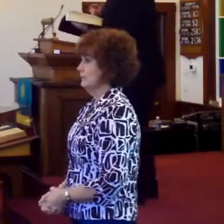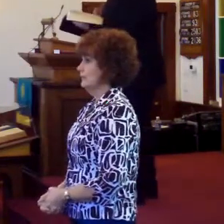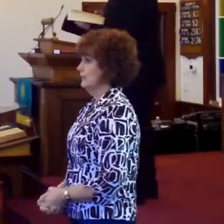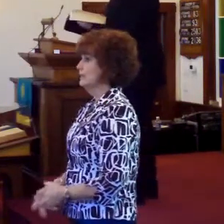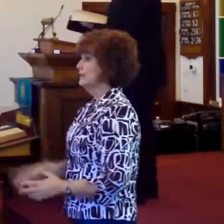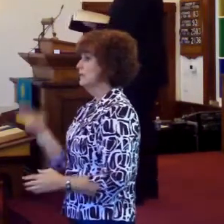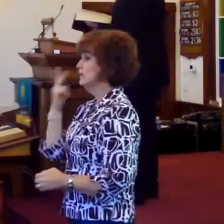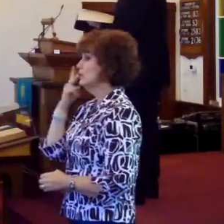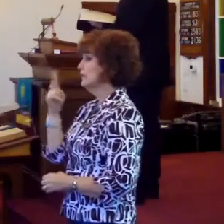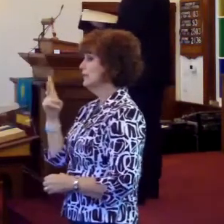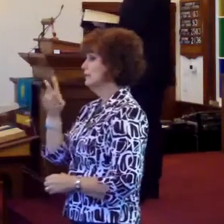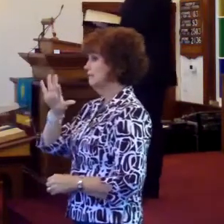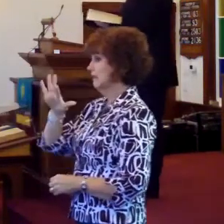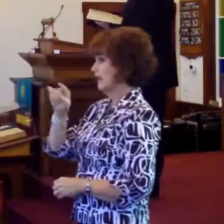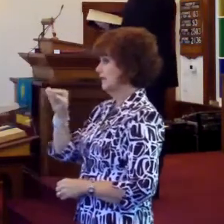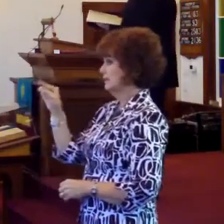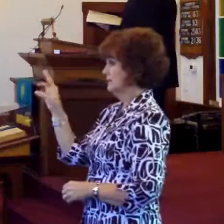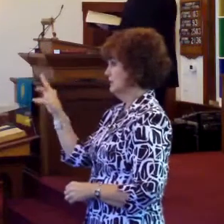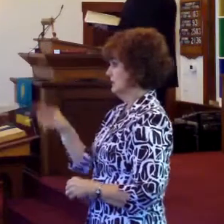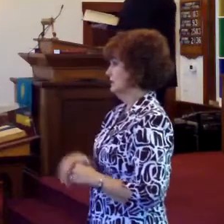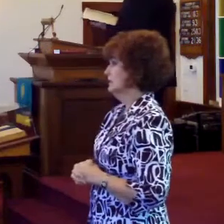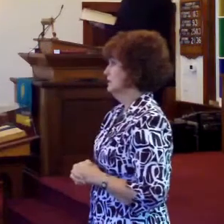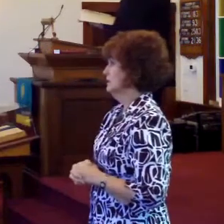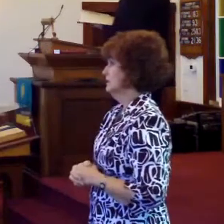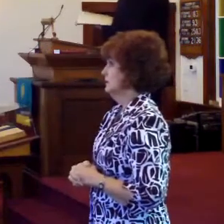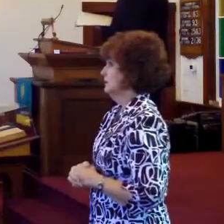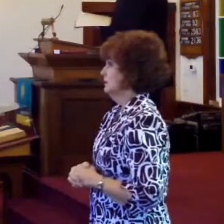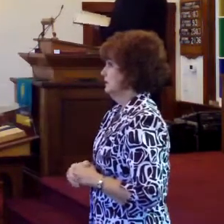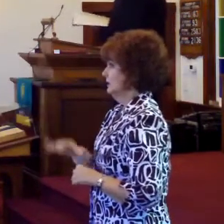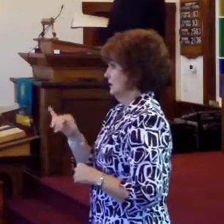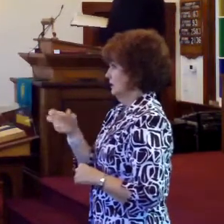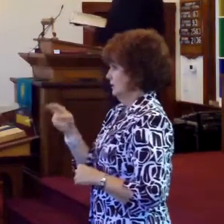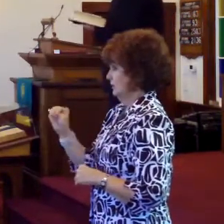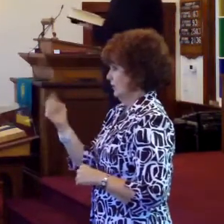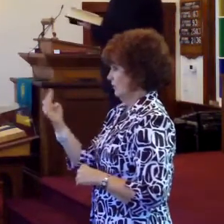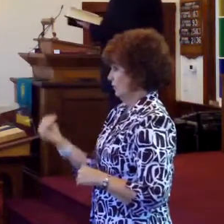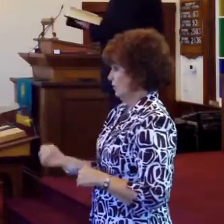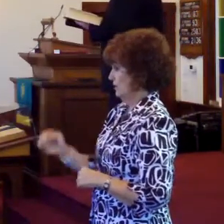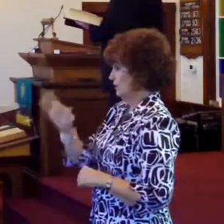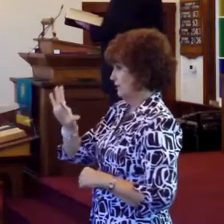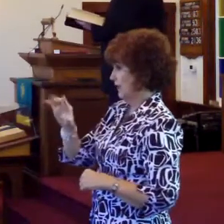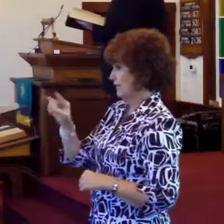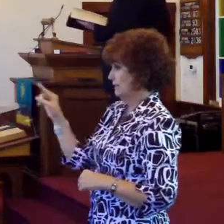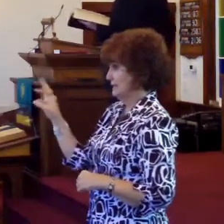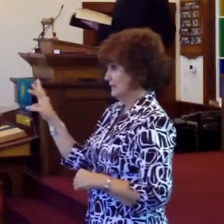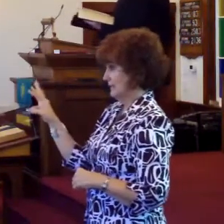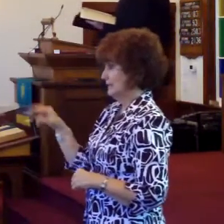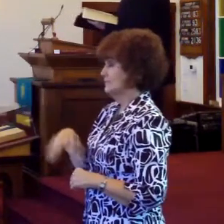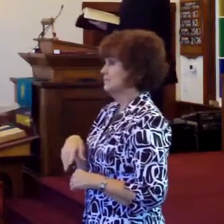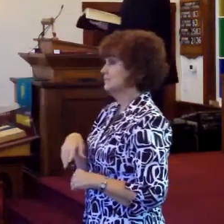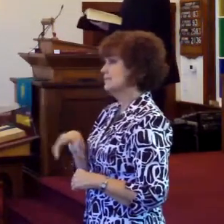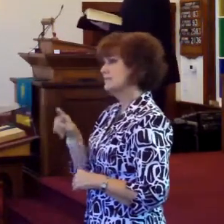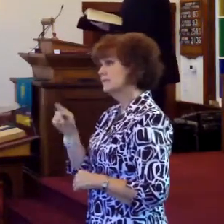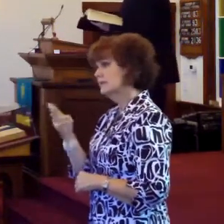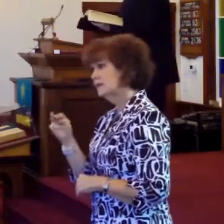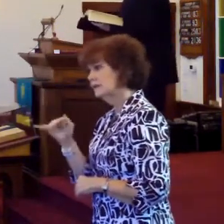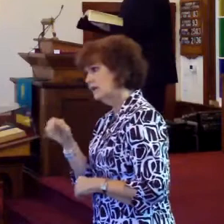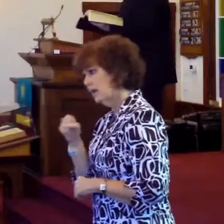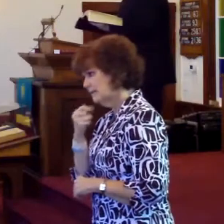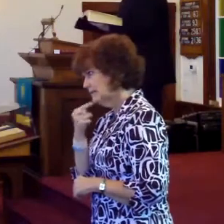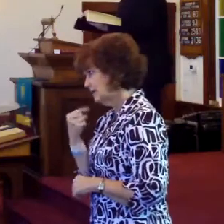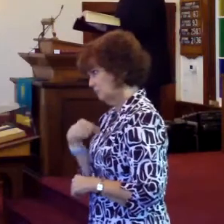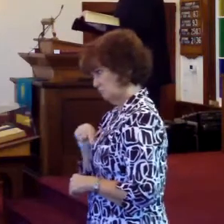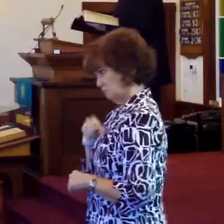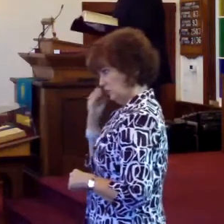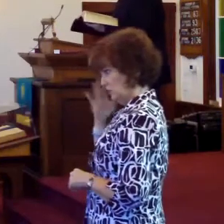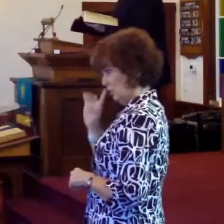Okay, look at verses 5 through 6 of John 14. And Thomas said to him, Lord, we don't